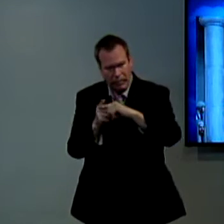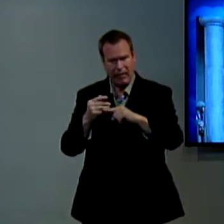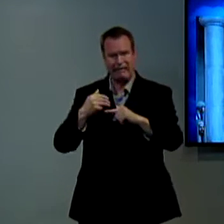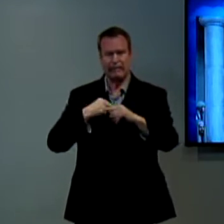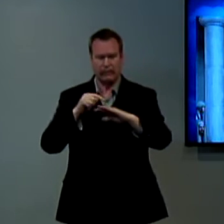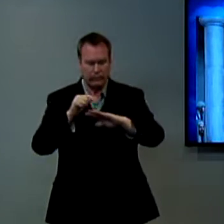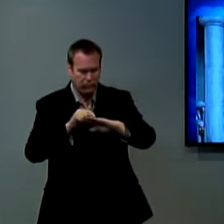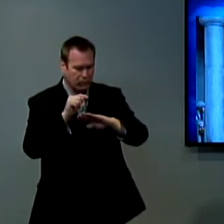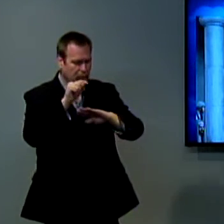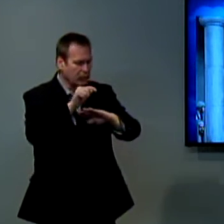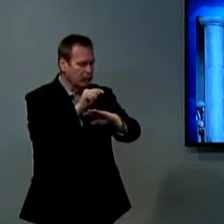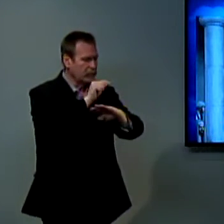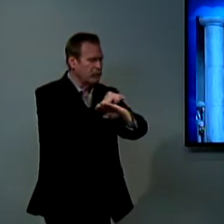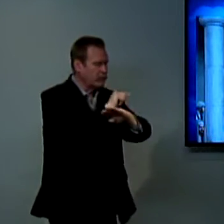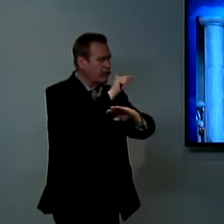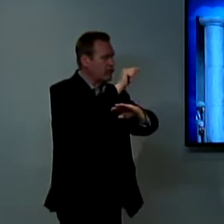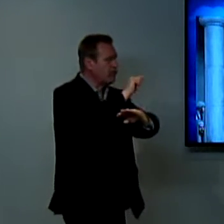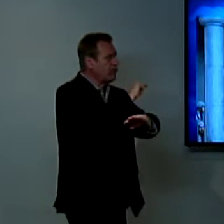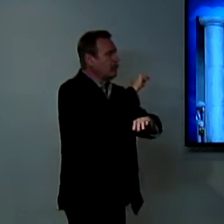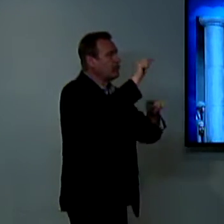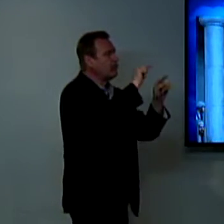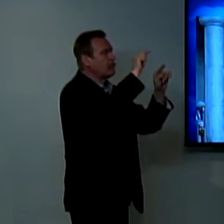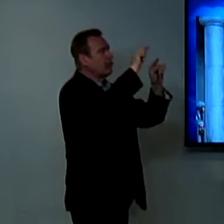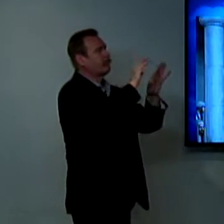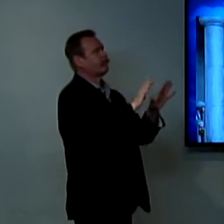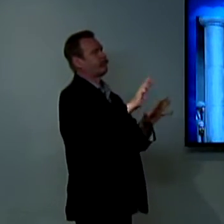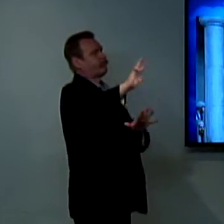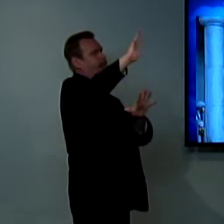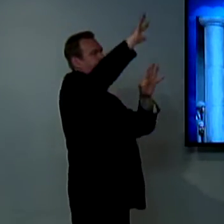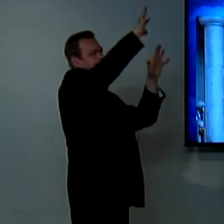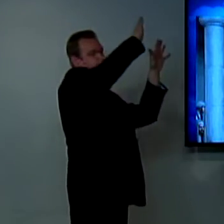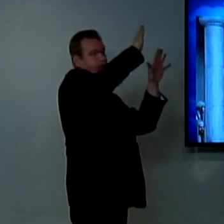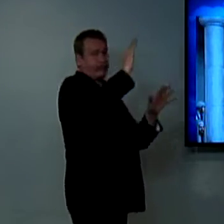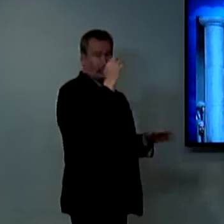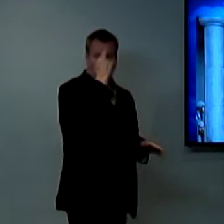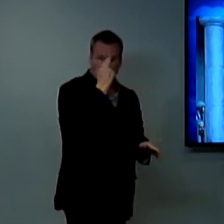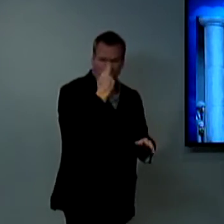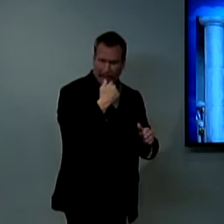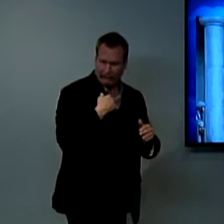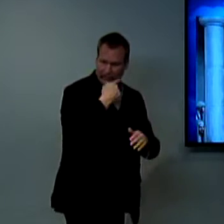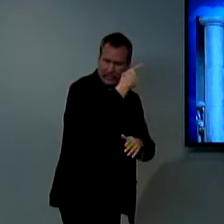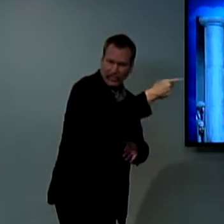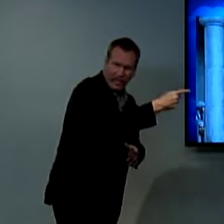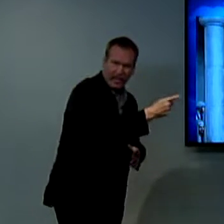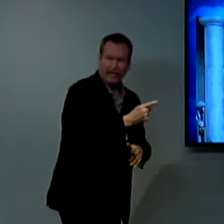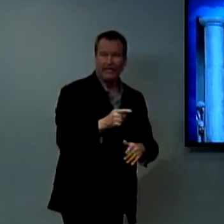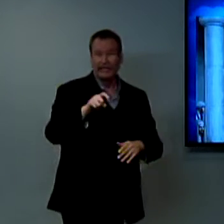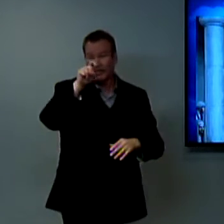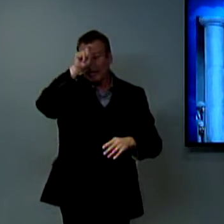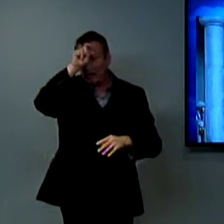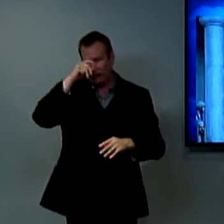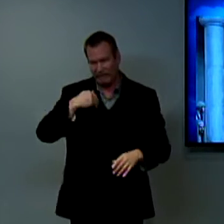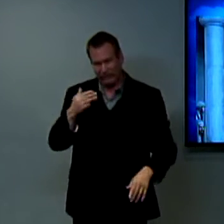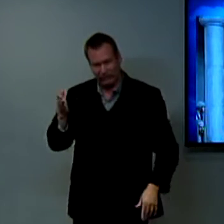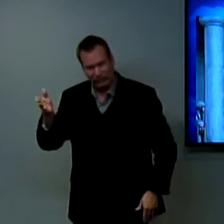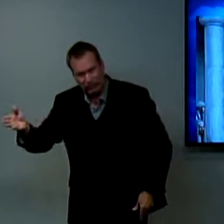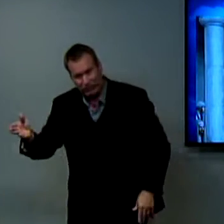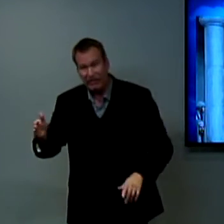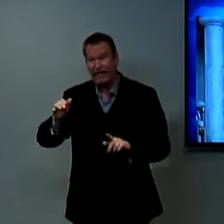but they also had them in the different towns and the different cities all over that particular area especially those that were under the